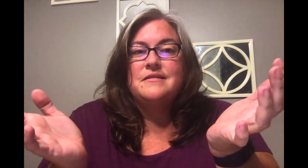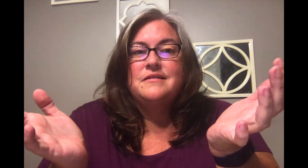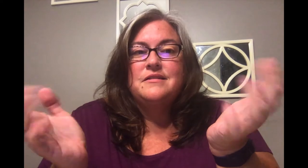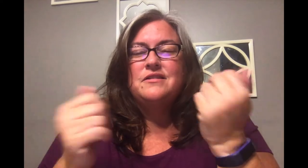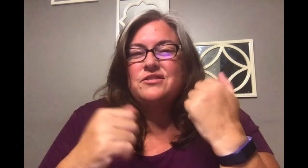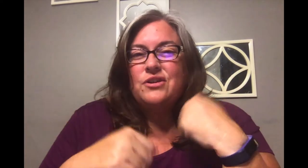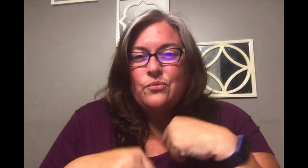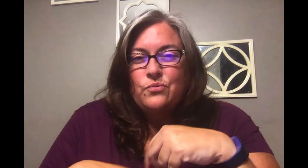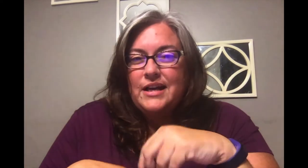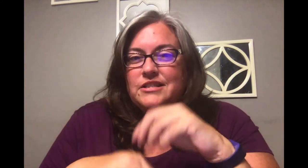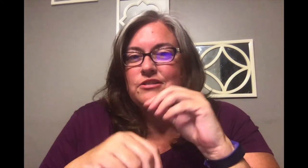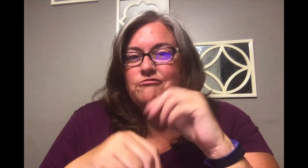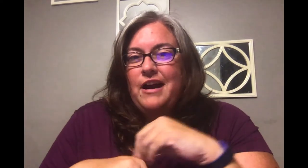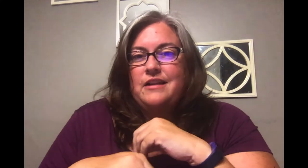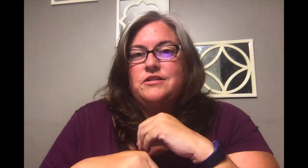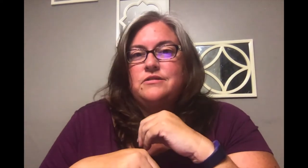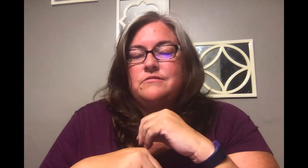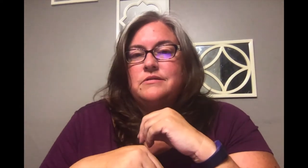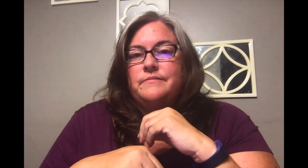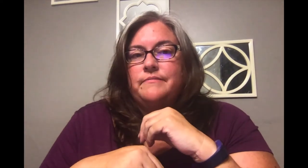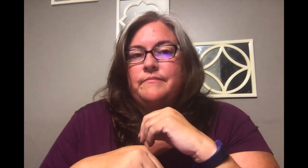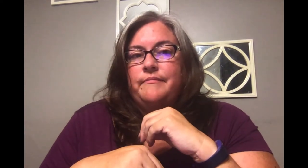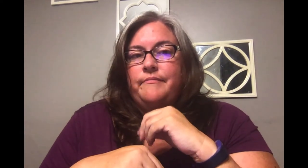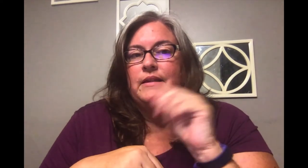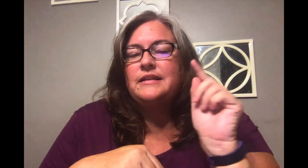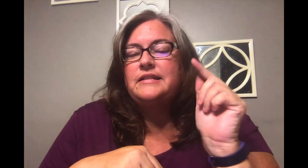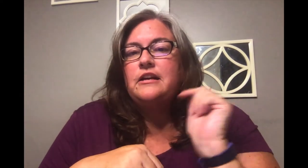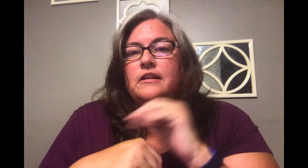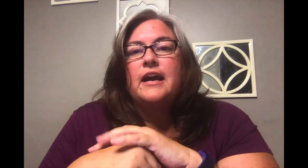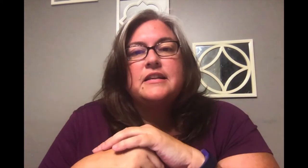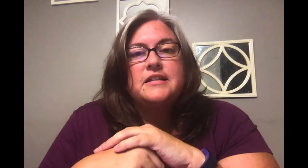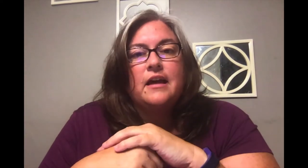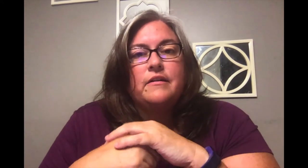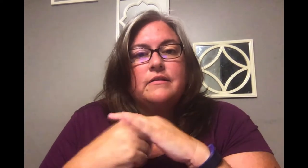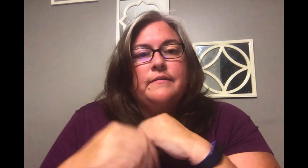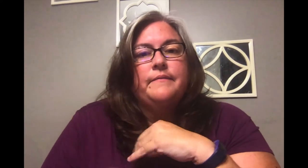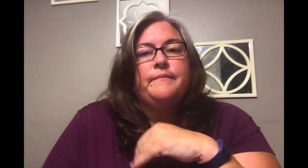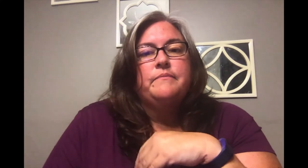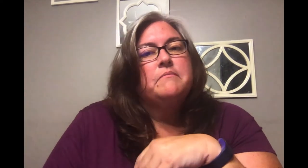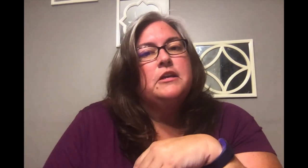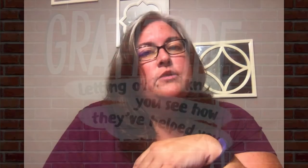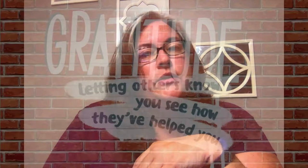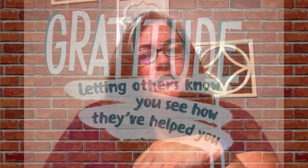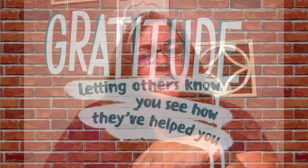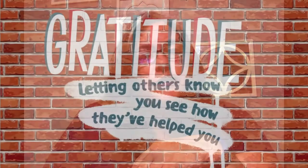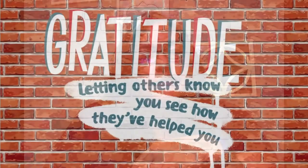so what's gratitude let's take a look at it together can you read this with me